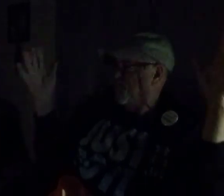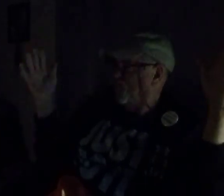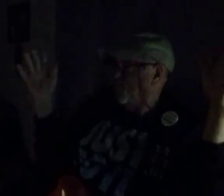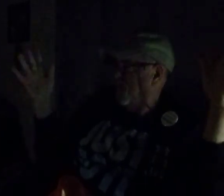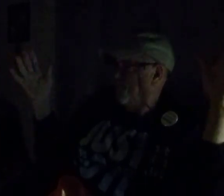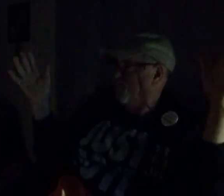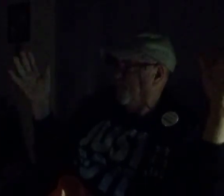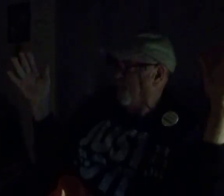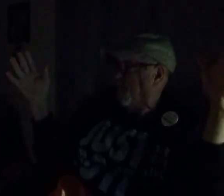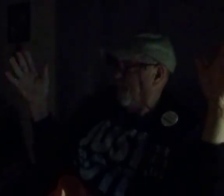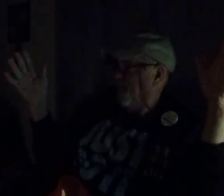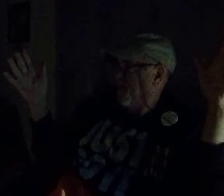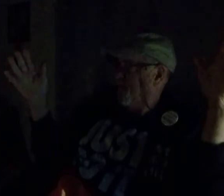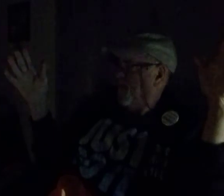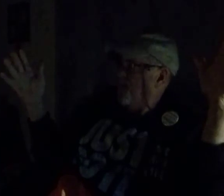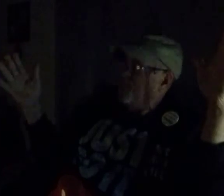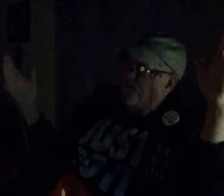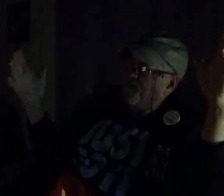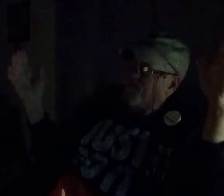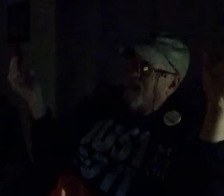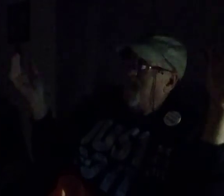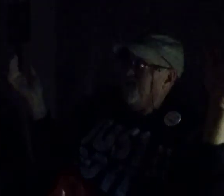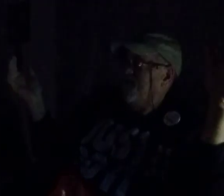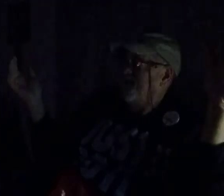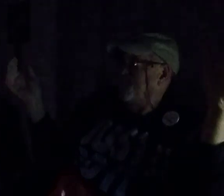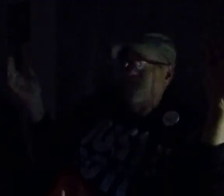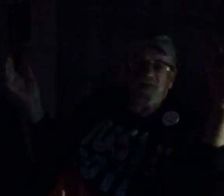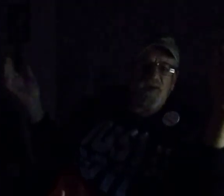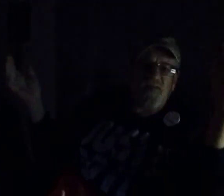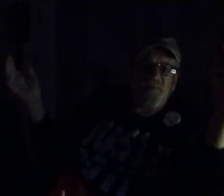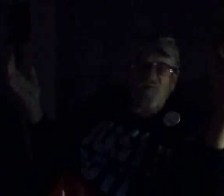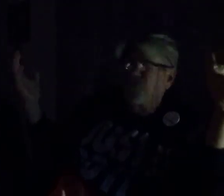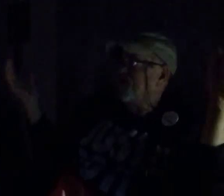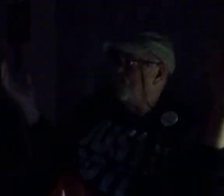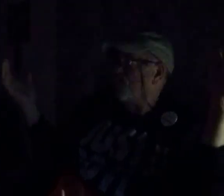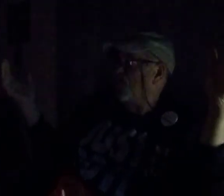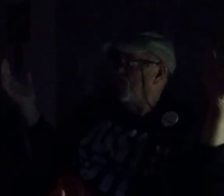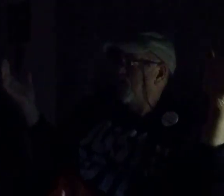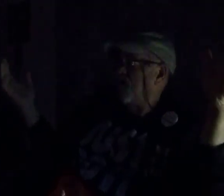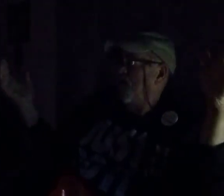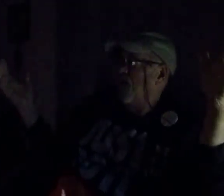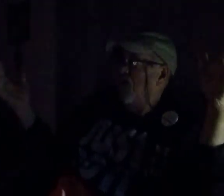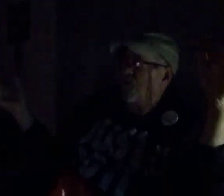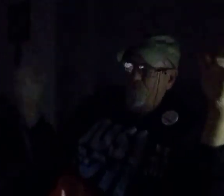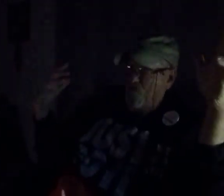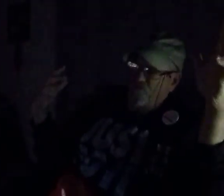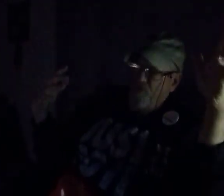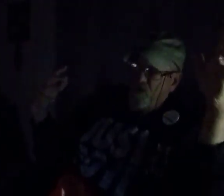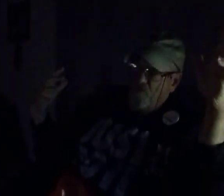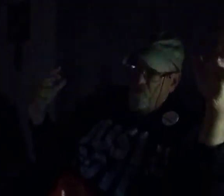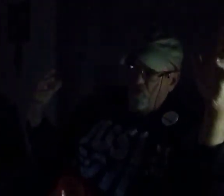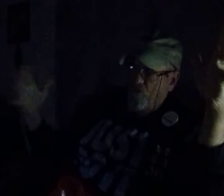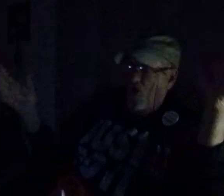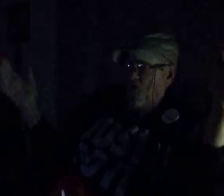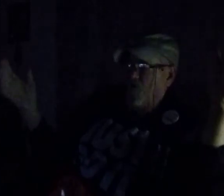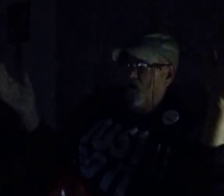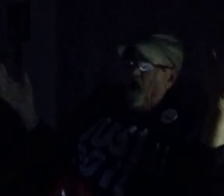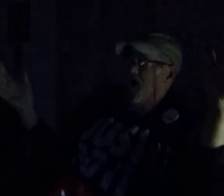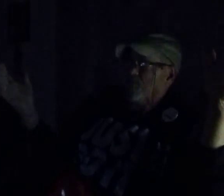mention their names. But this kid, 16, 17 year old, approached me and said, hi, I'm